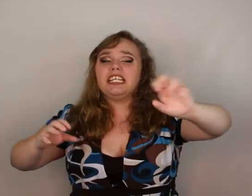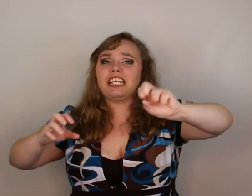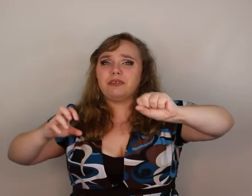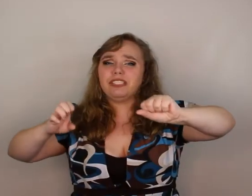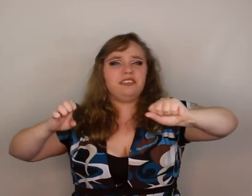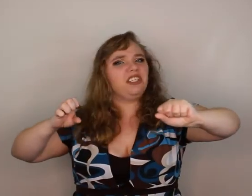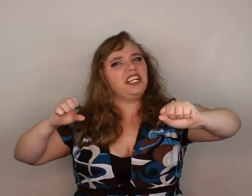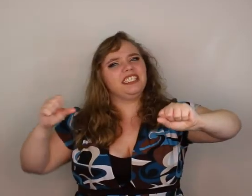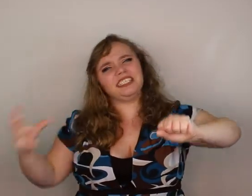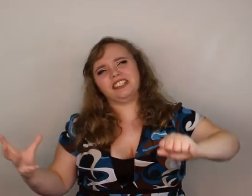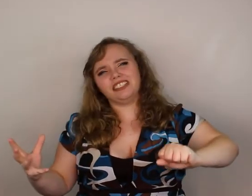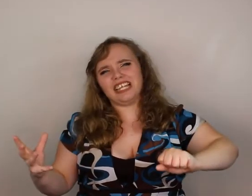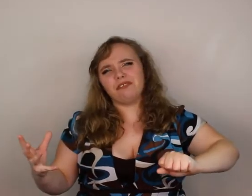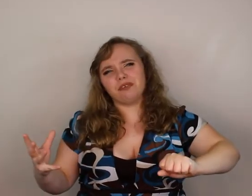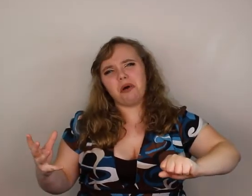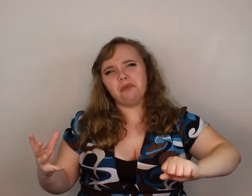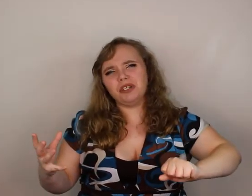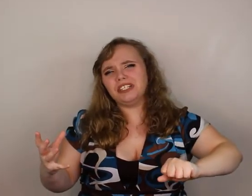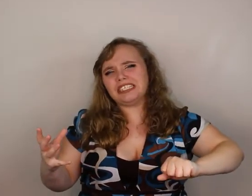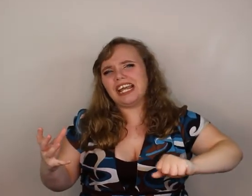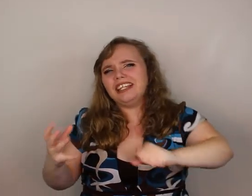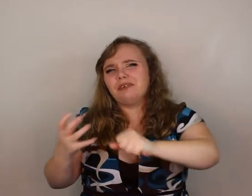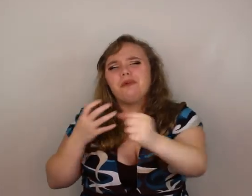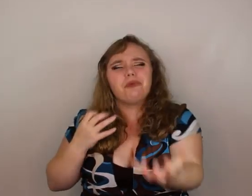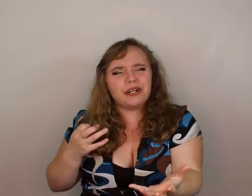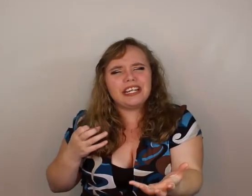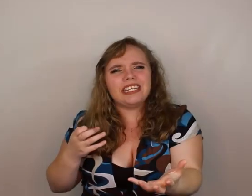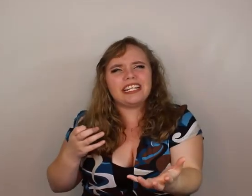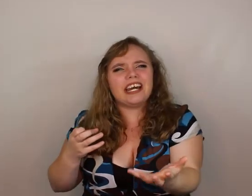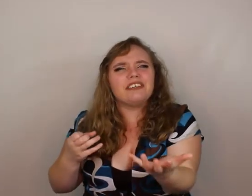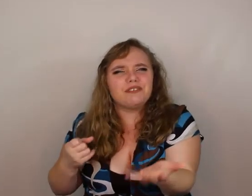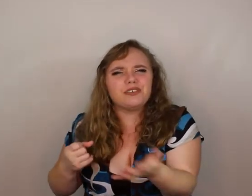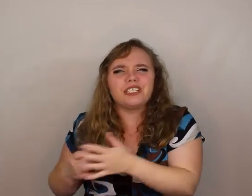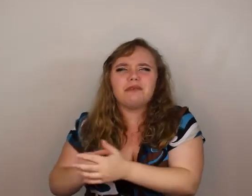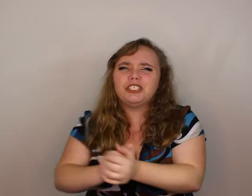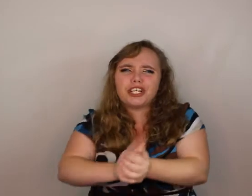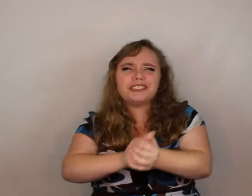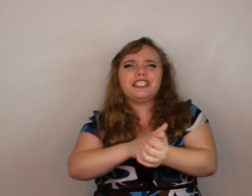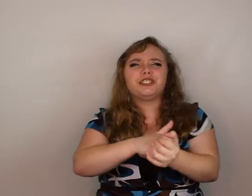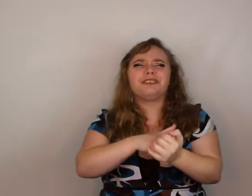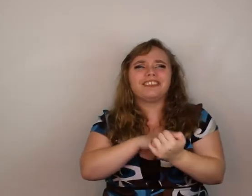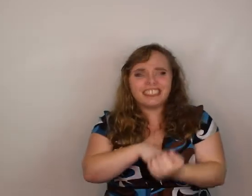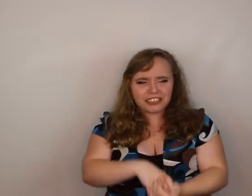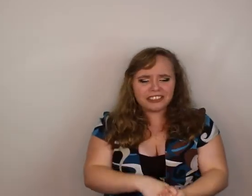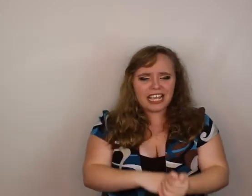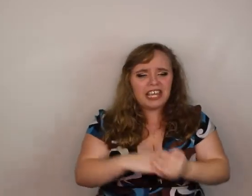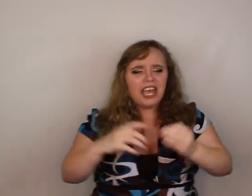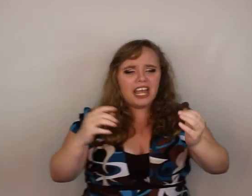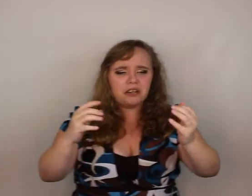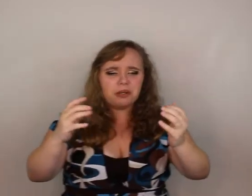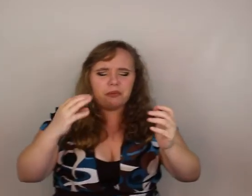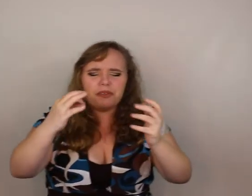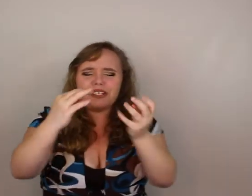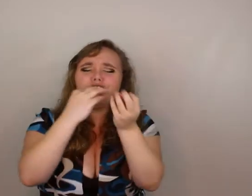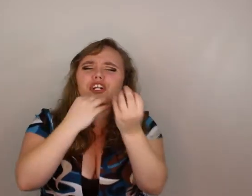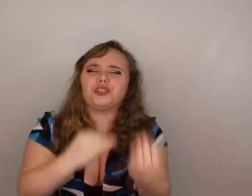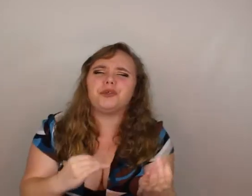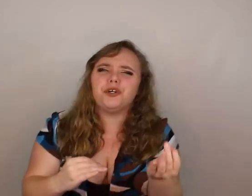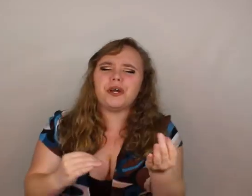that it was a different kind of skill set from home goods and they were worried that I'd have a difficult time adjusting in terms of skill set and I'm like well that's not true